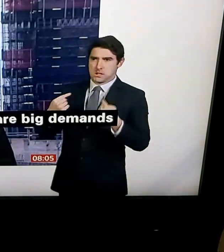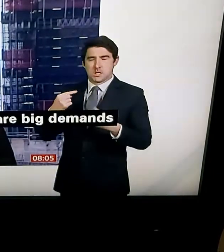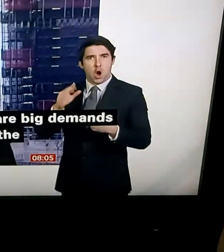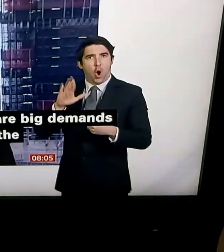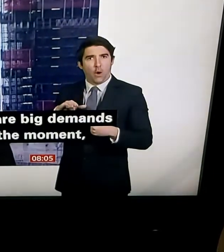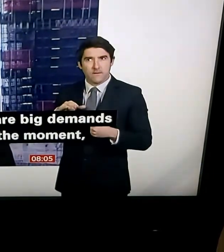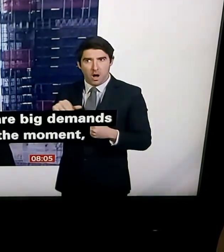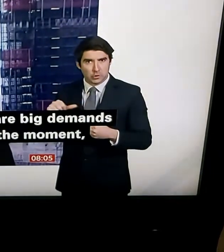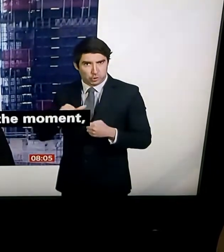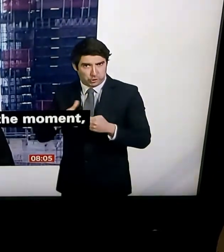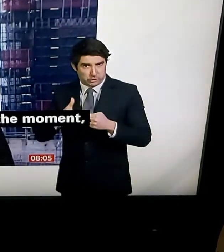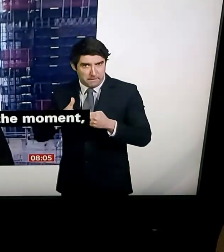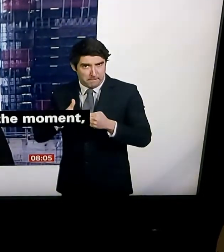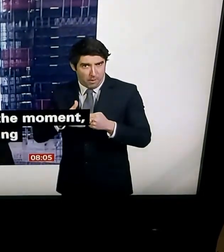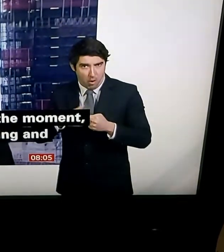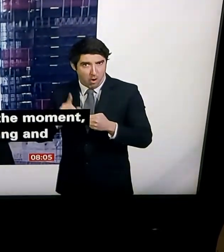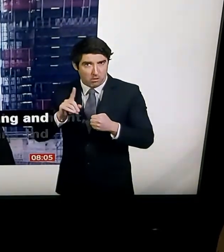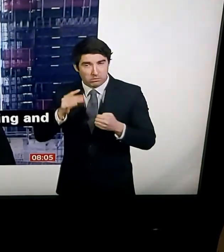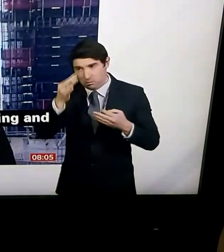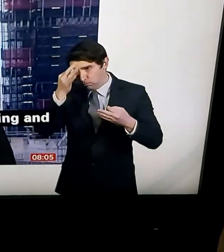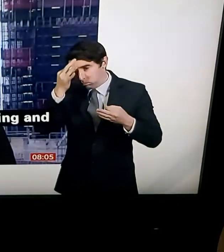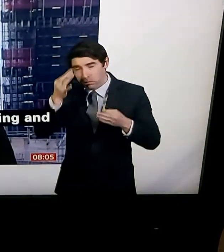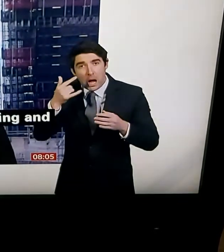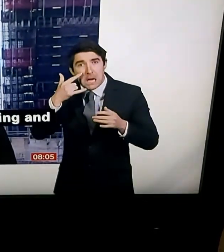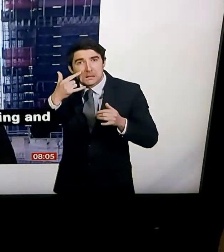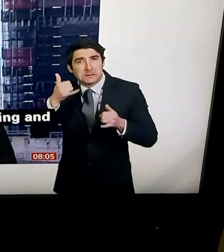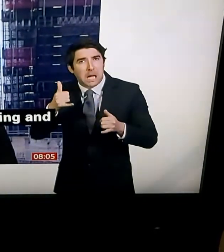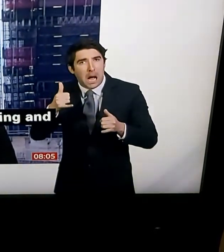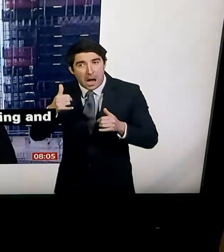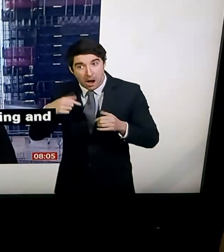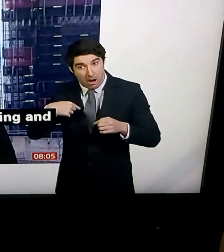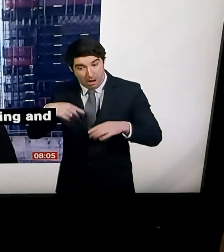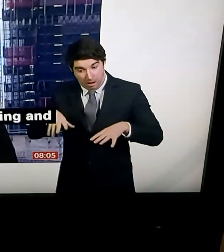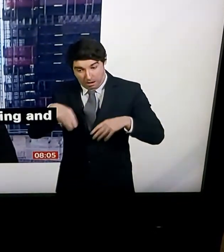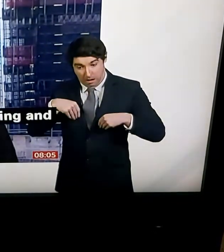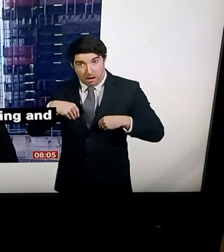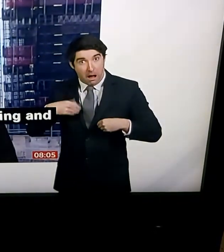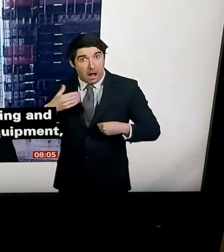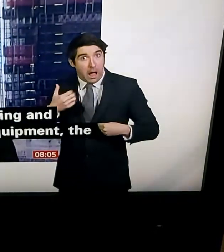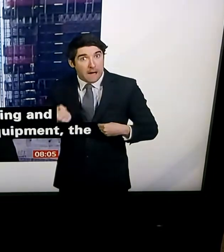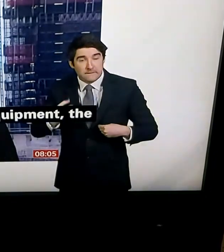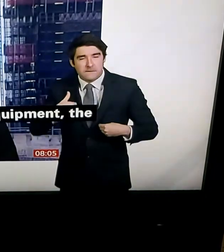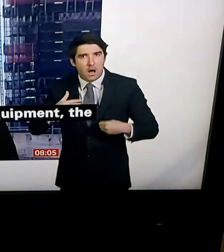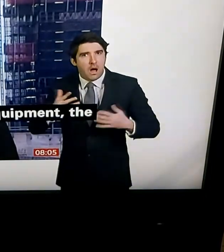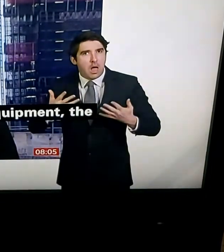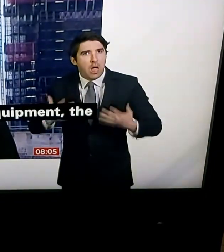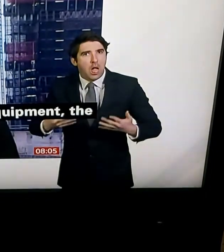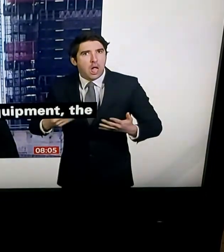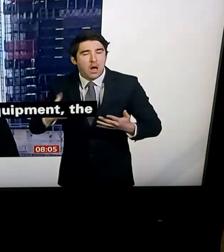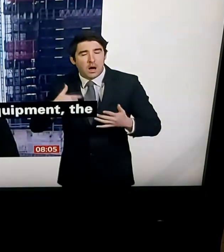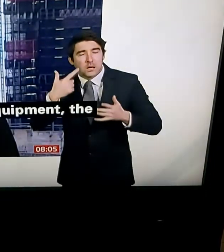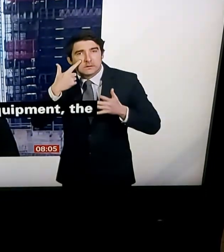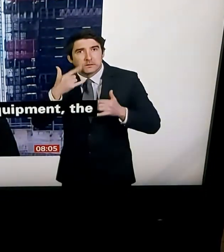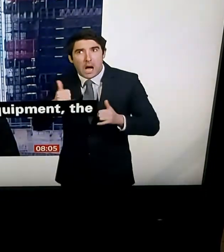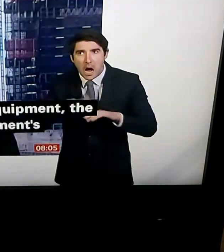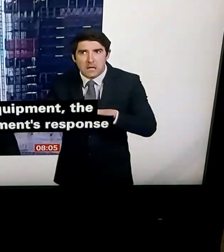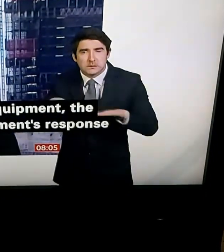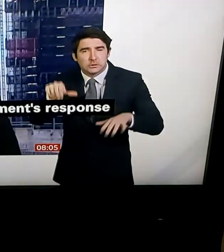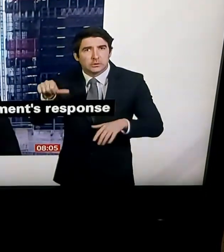protective equipment. What's the impact on the government's response at moment with the prime minister tweeting and sending out videos from isolation?